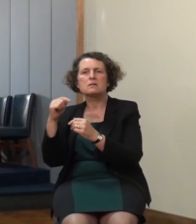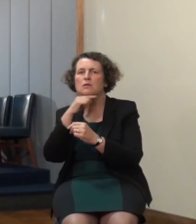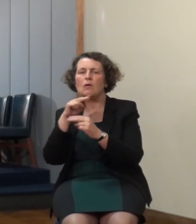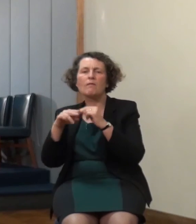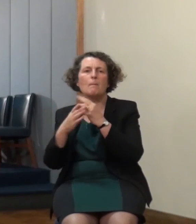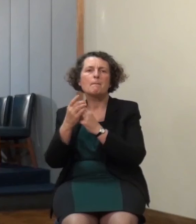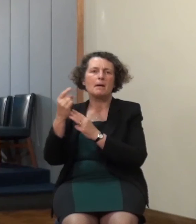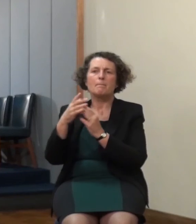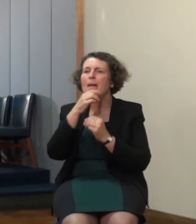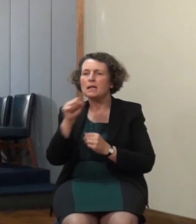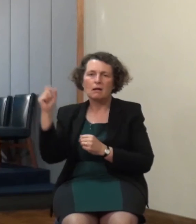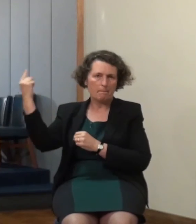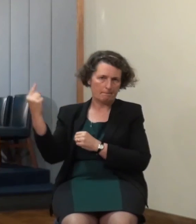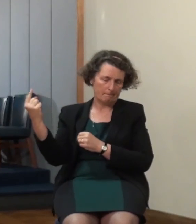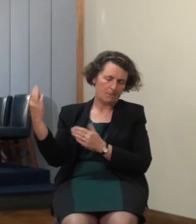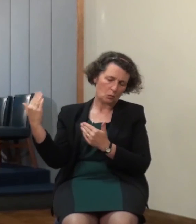singing the hymn 480 through